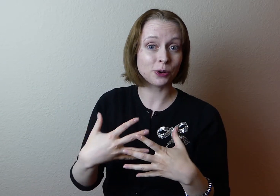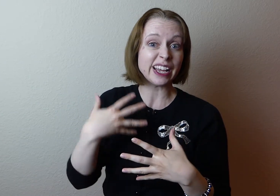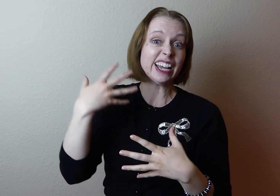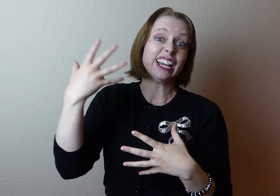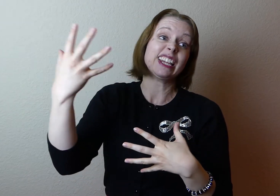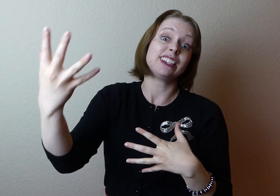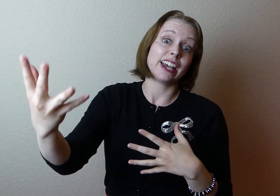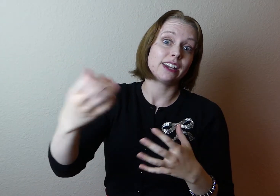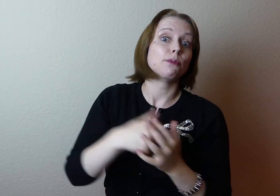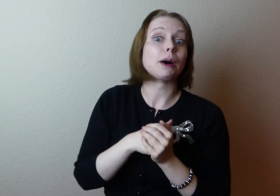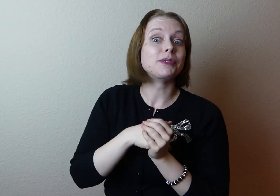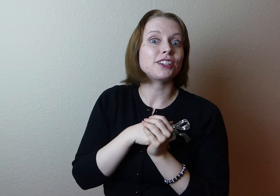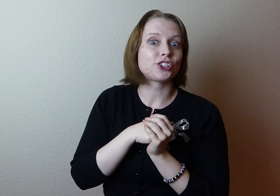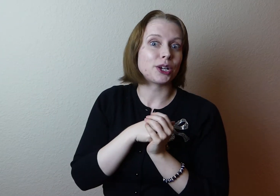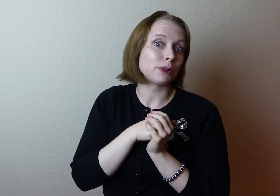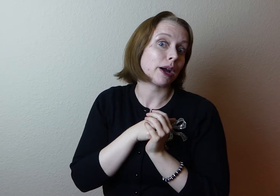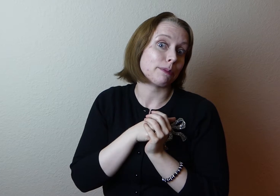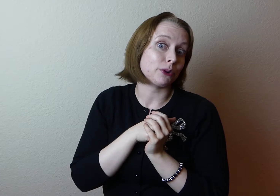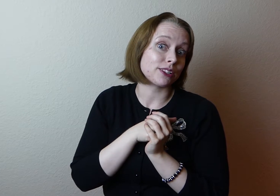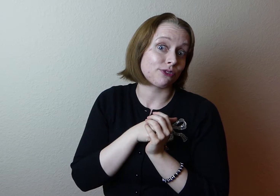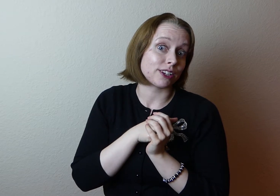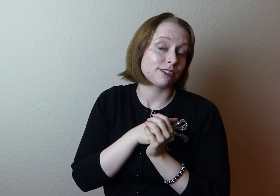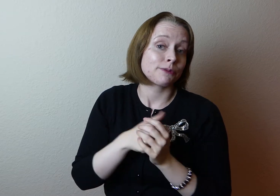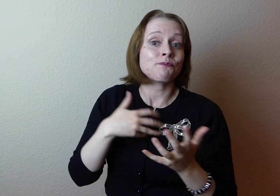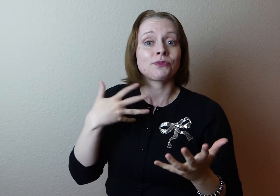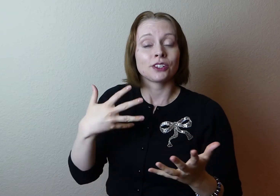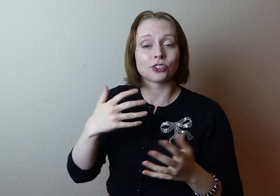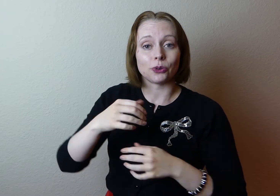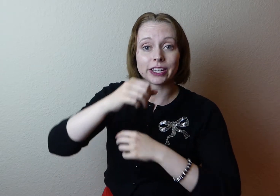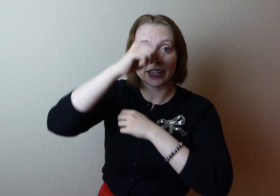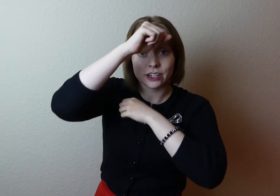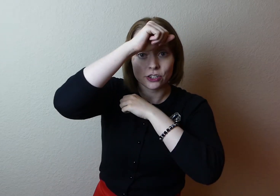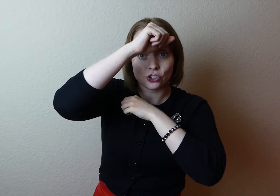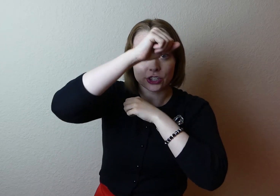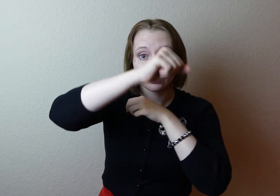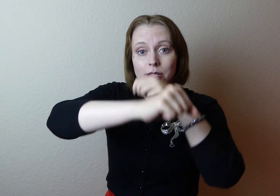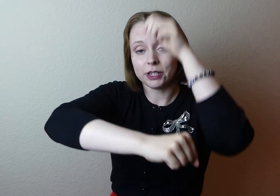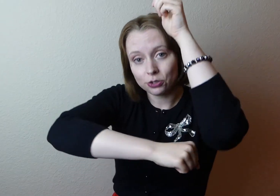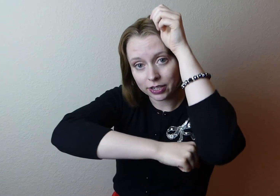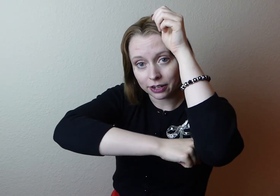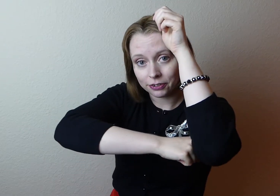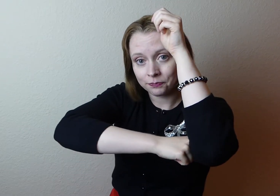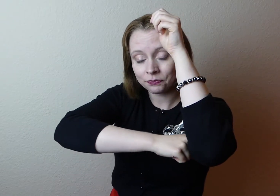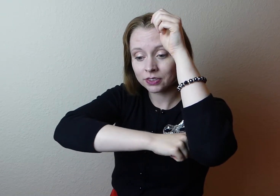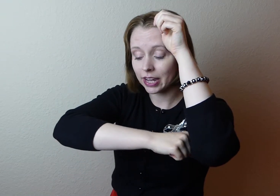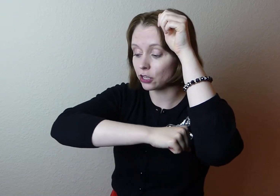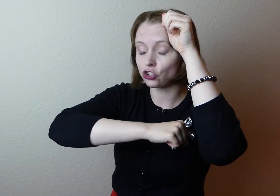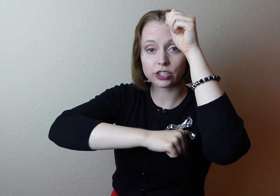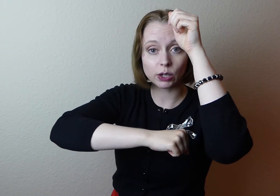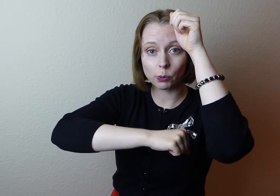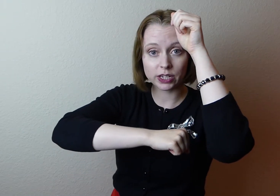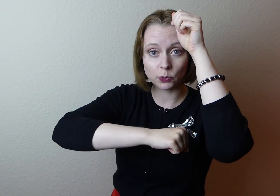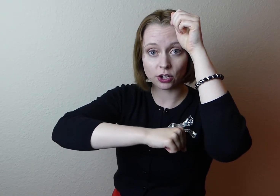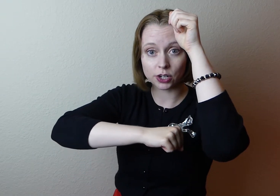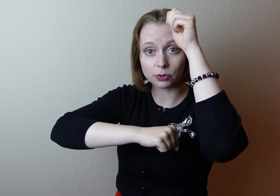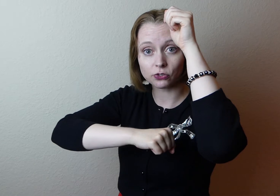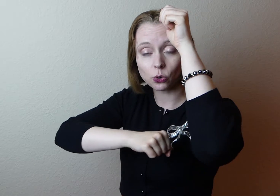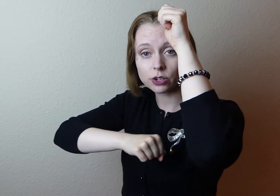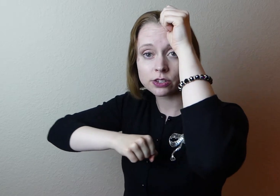than bumped in the chin with my opponent's fist. So again, just keeping you safe. And just like what we did with our number fours,